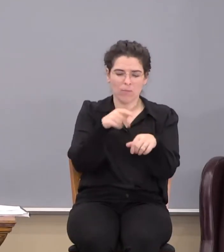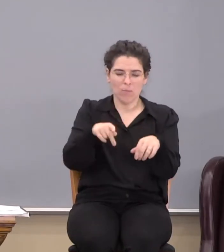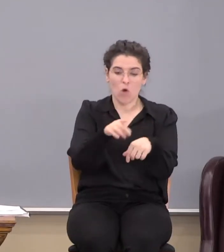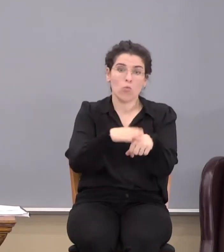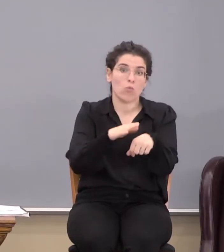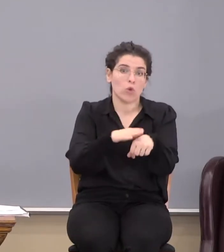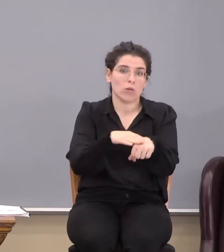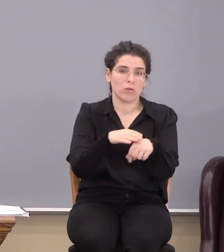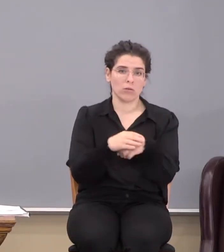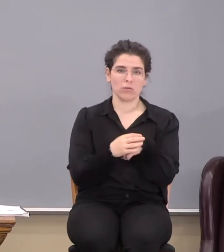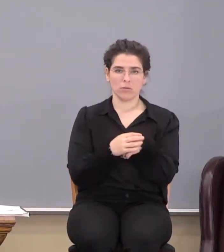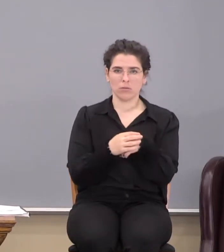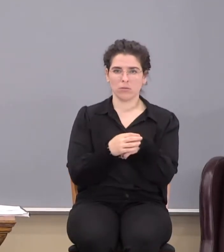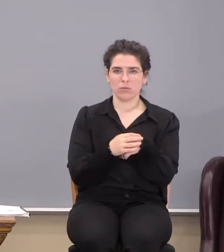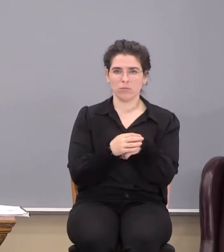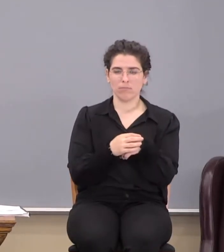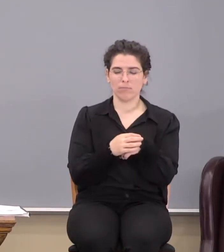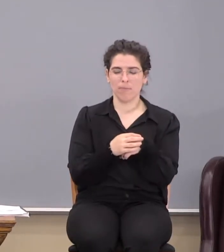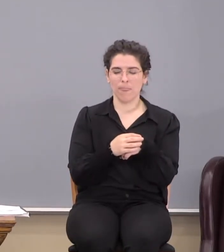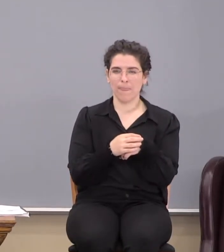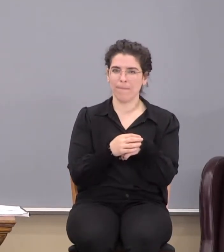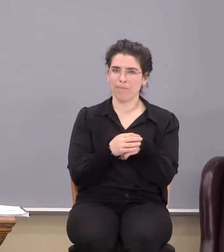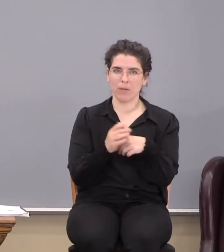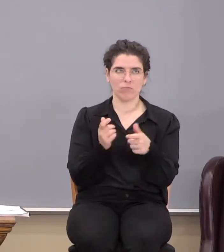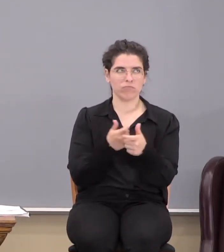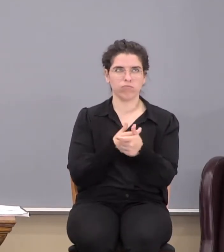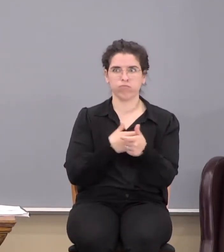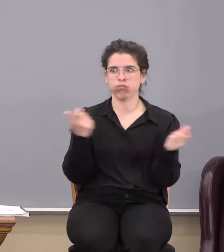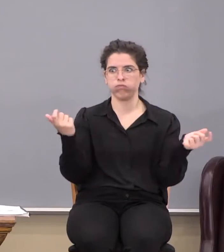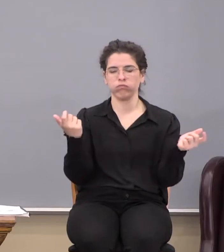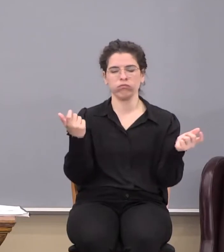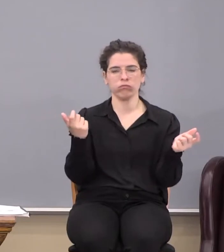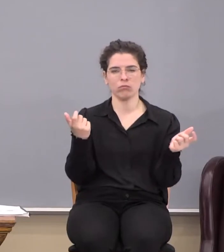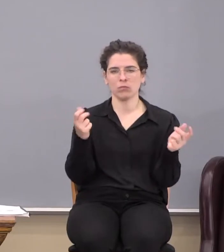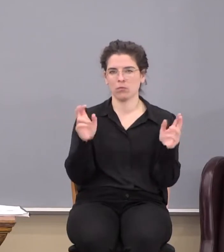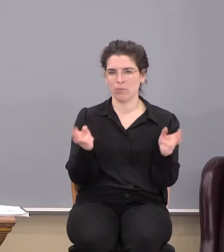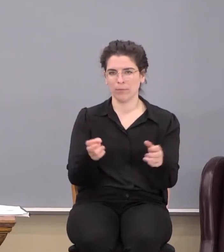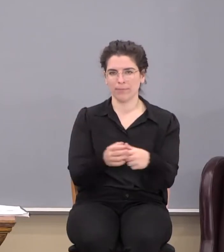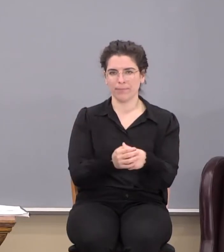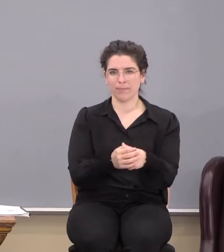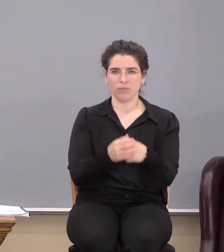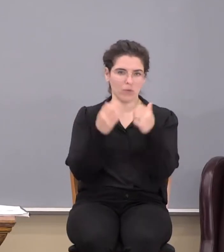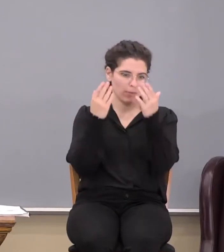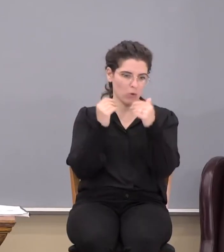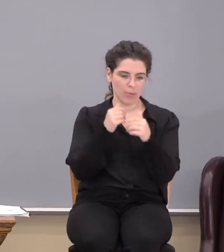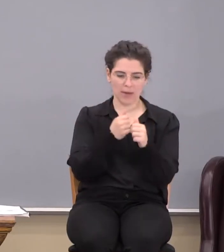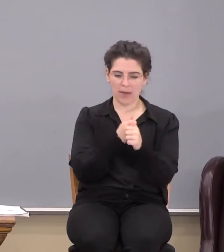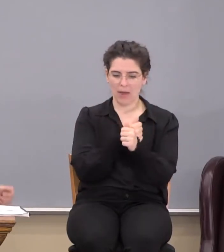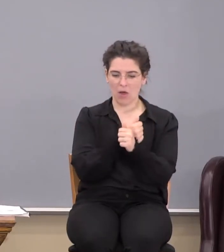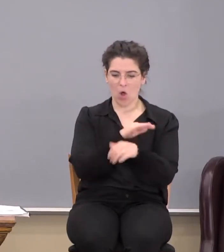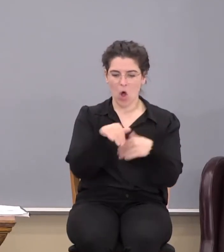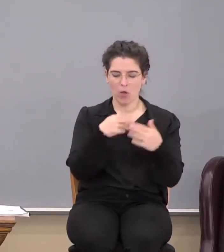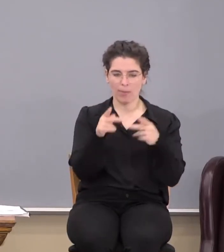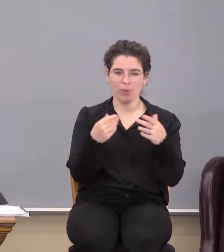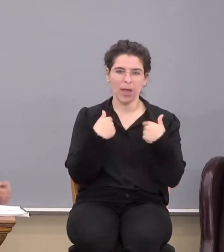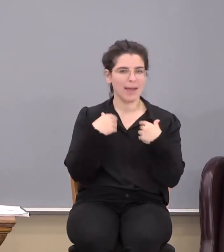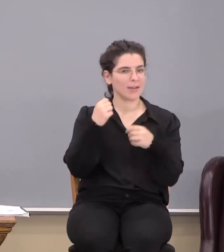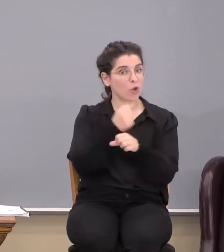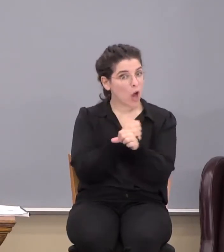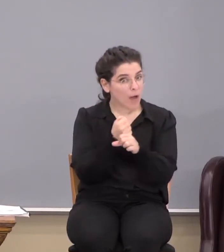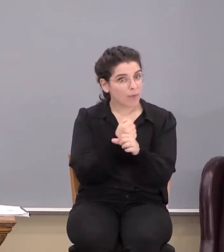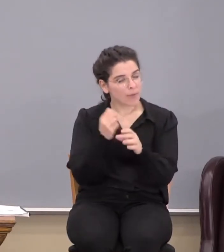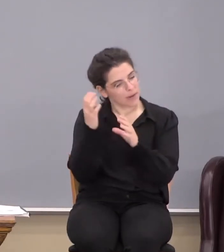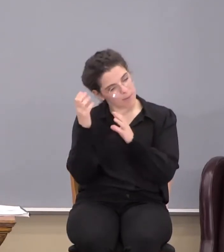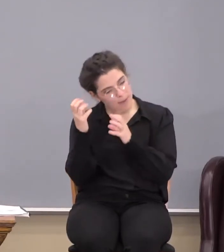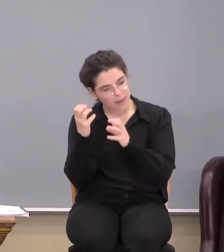it's a gigantic topic. So, hopefully everyone had your coffee, you got your pillow, and,